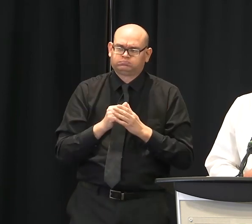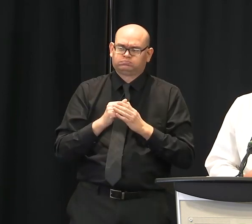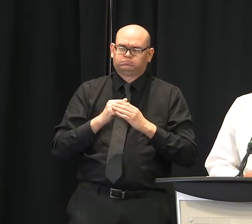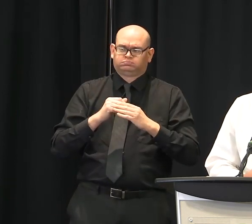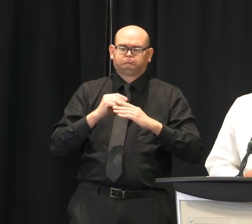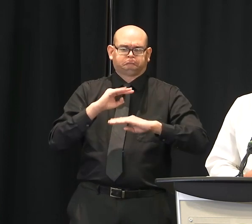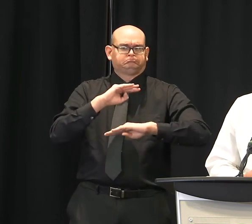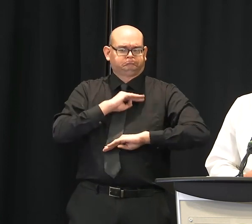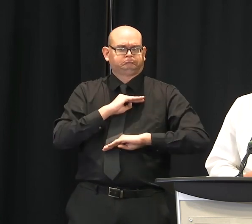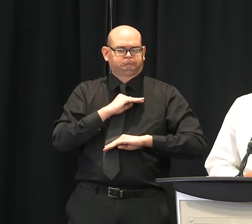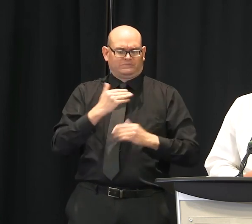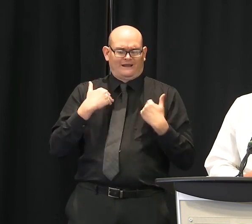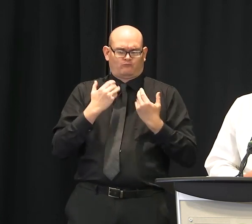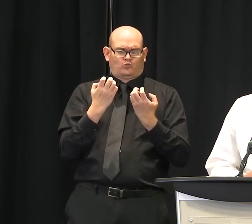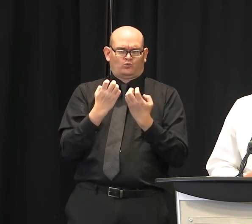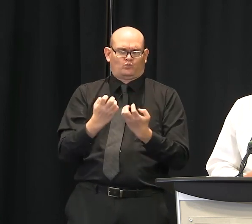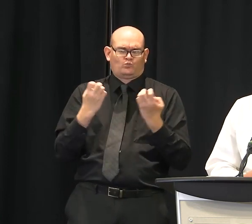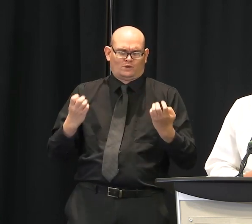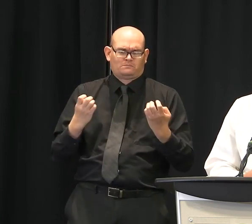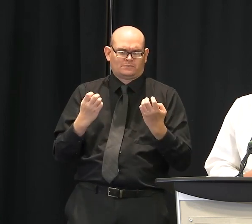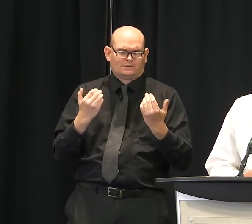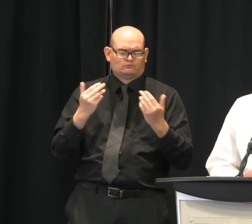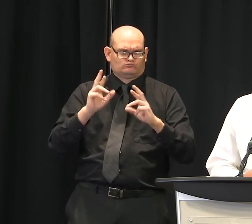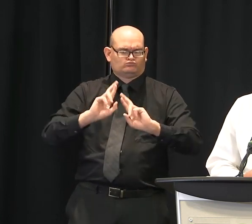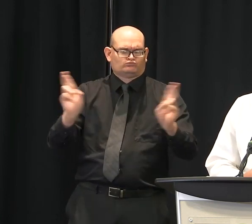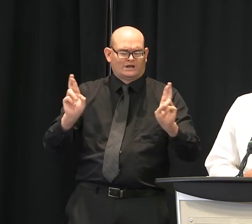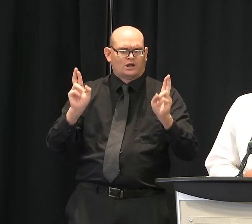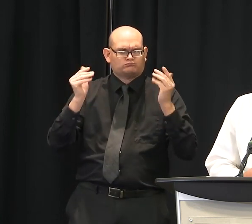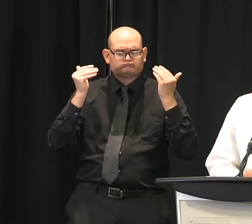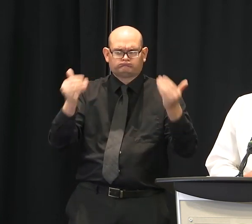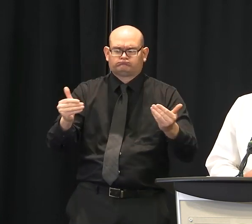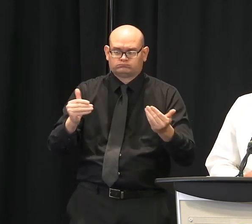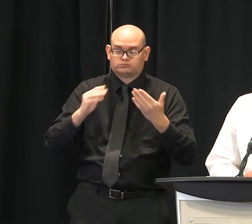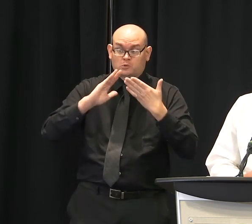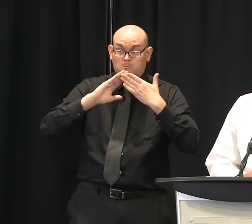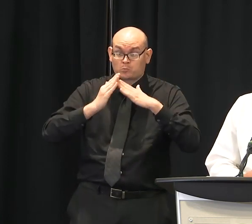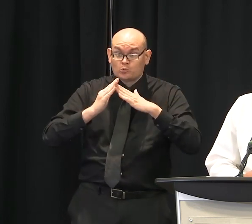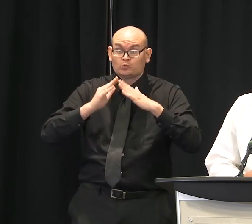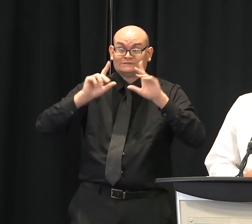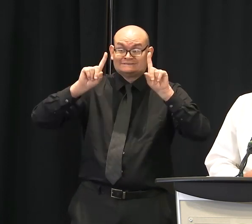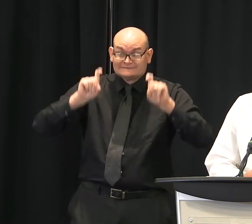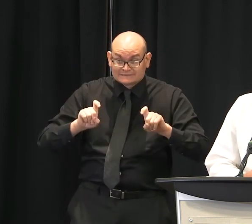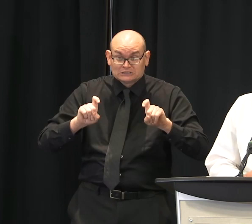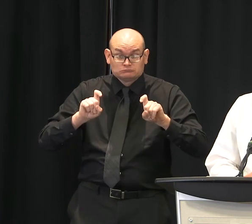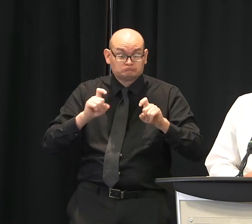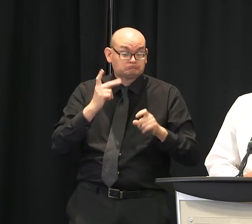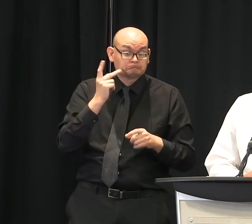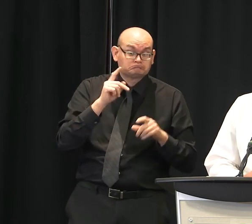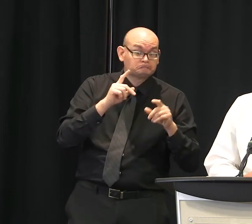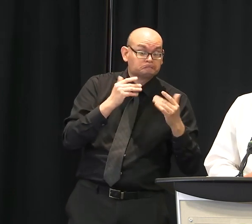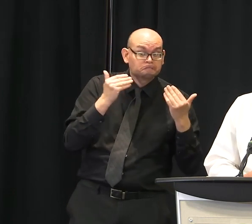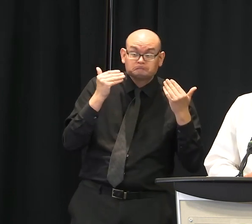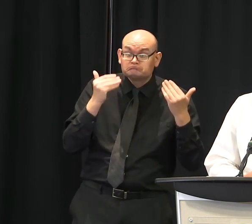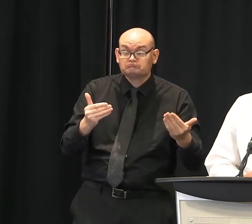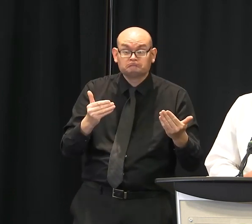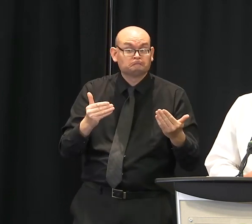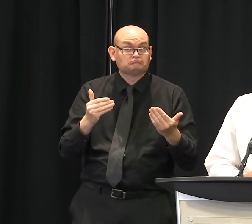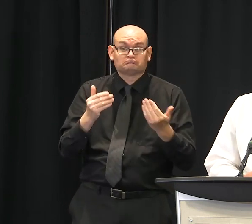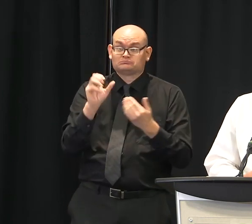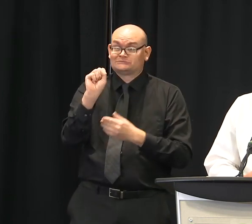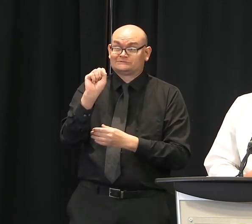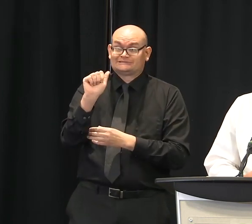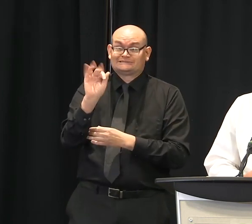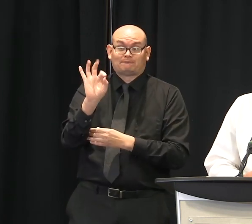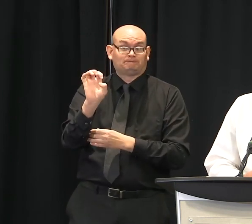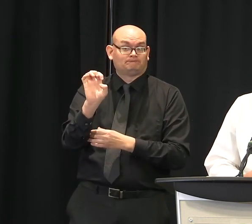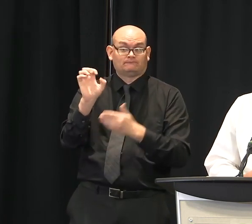We feel good about the community testing that's going on. The one thing I do want to encourage people to remember is that this is still a